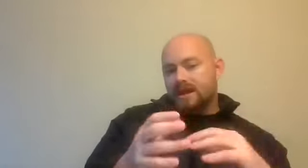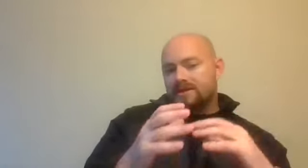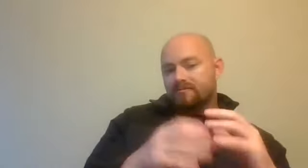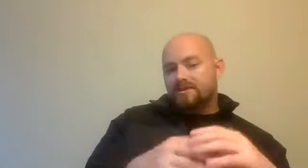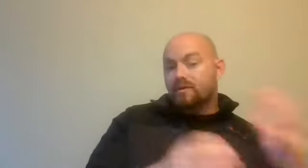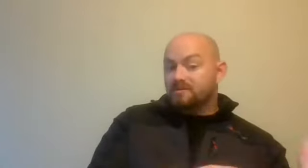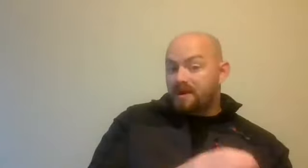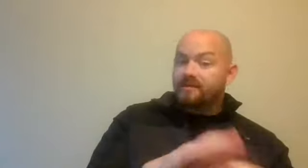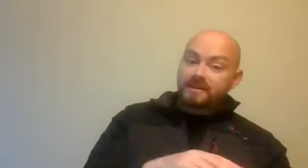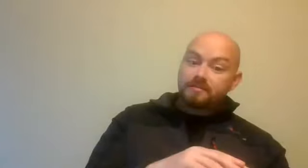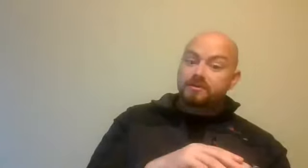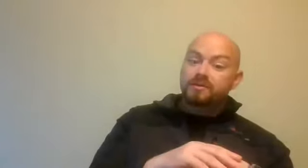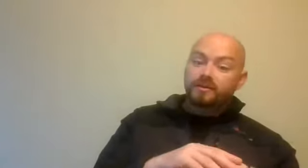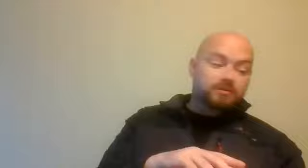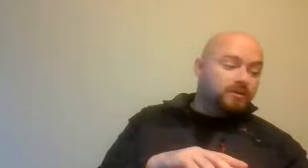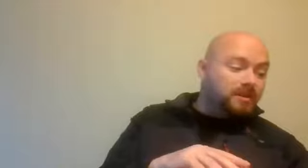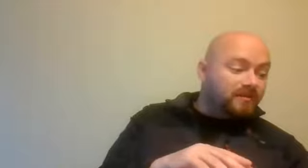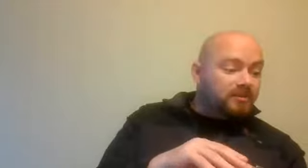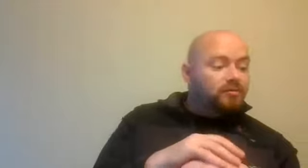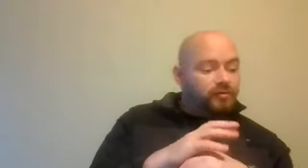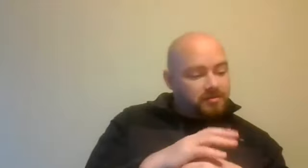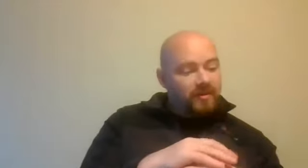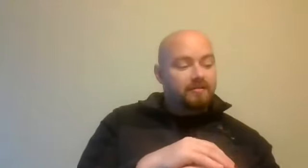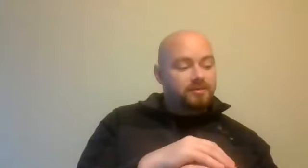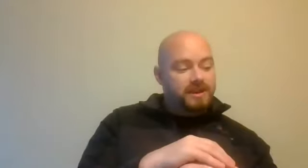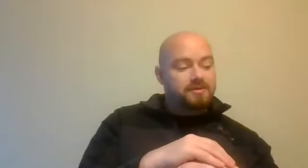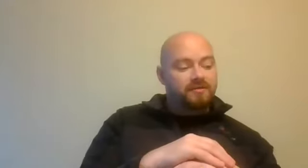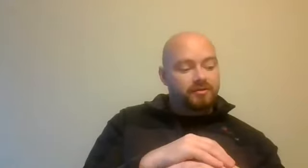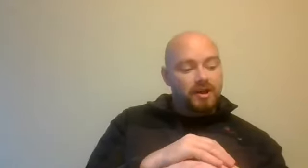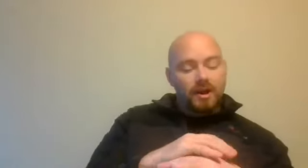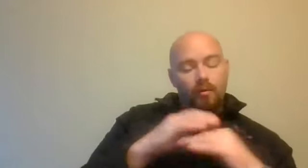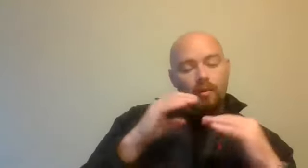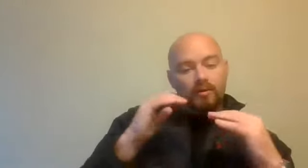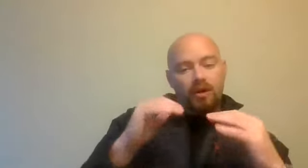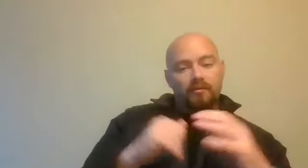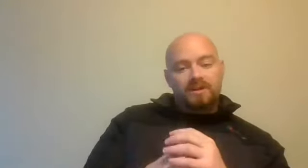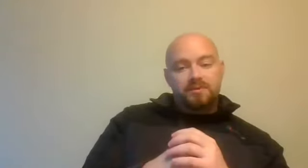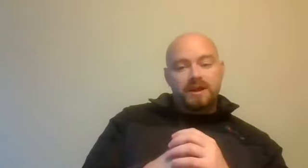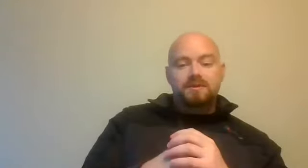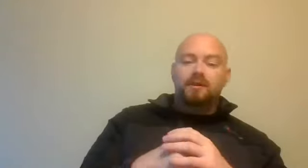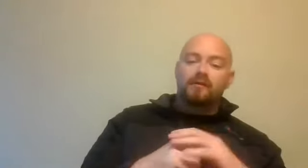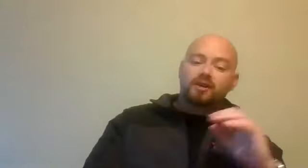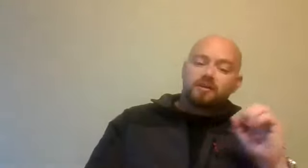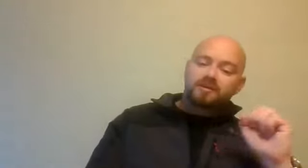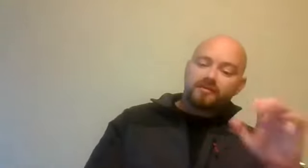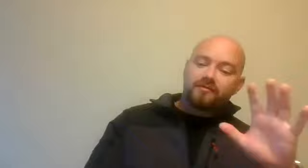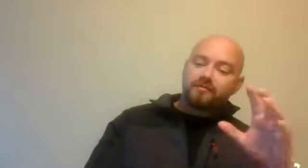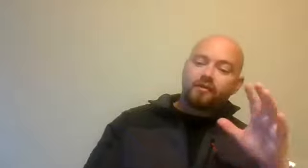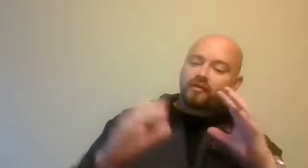engage in risk where there's benefit to them to doing so. that's one of the things we're perception. We're talking about risk perception and often talking about four or